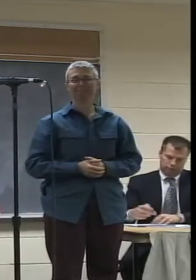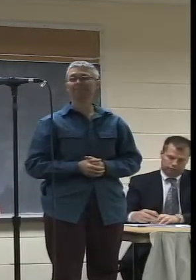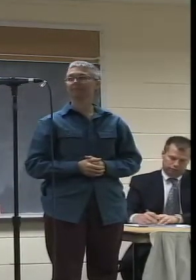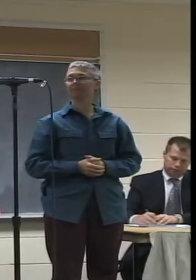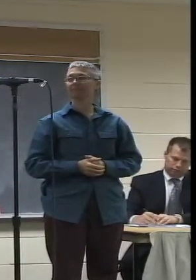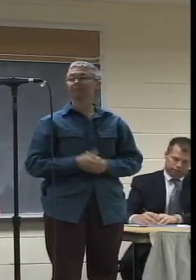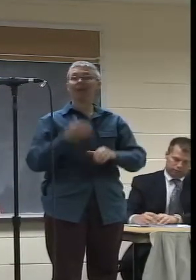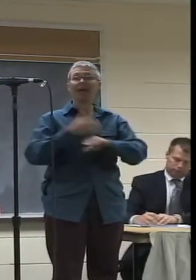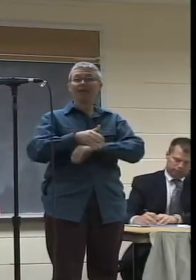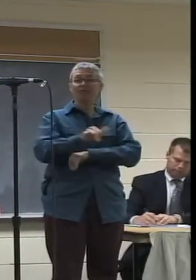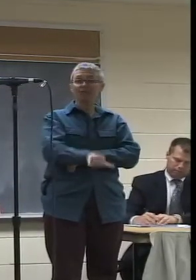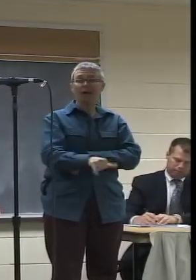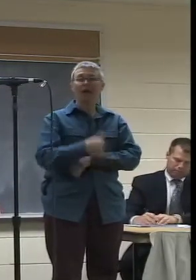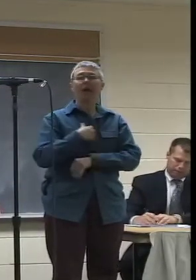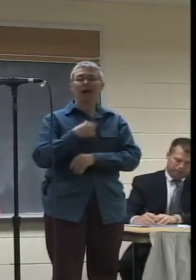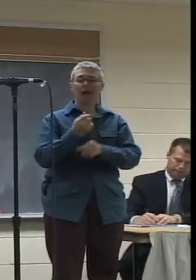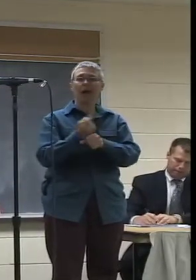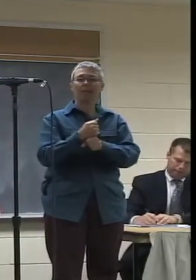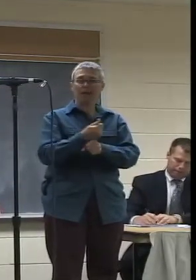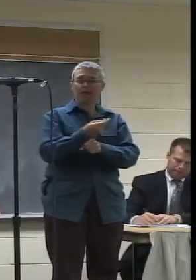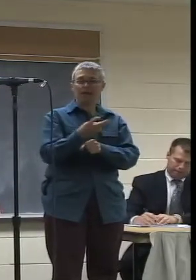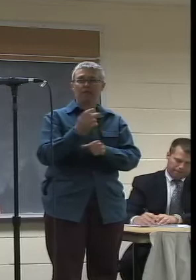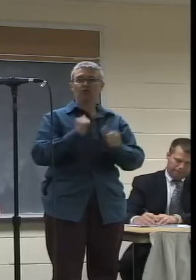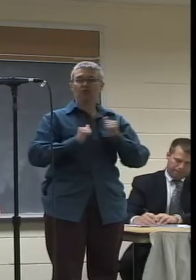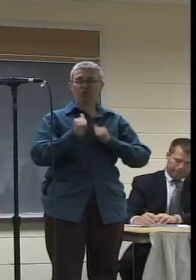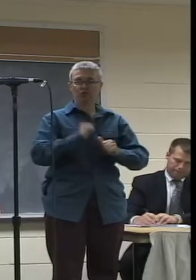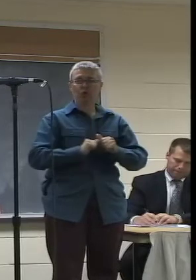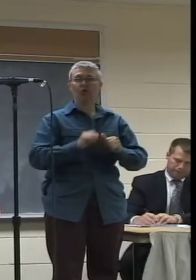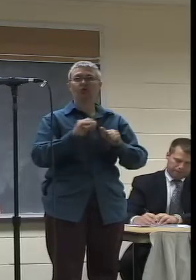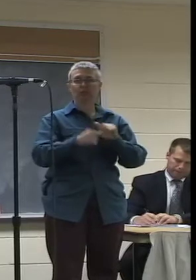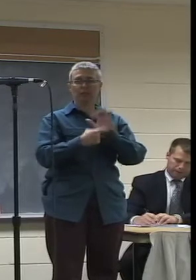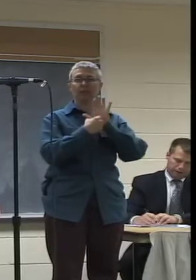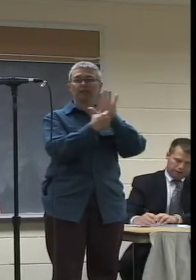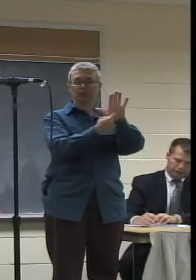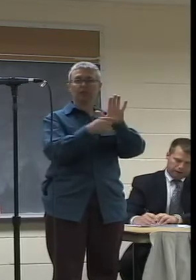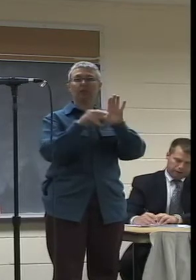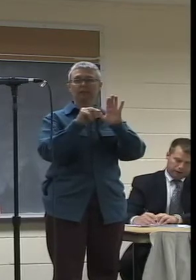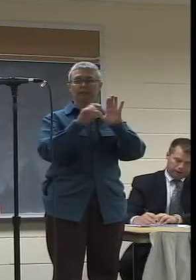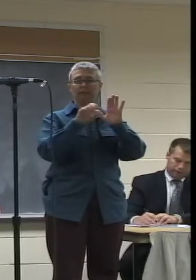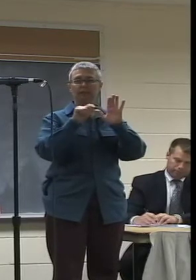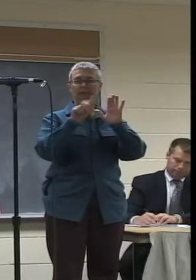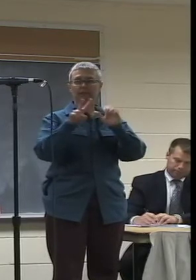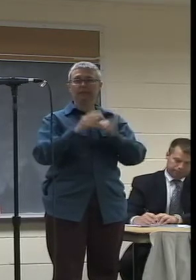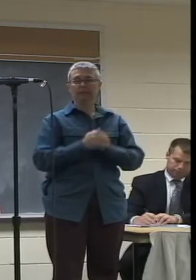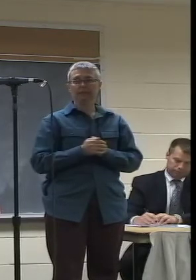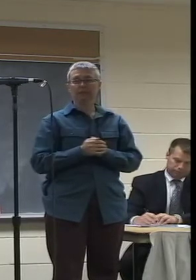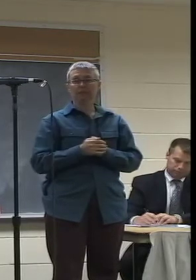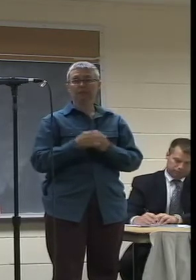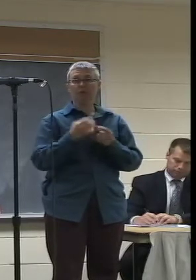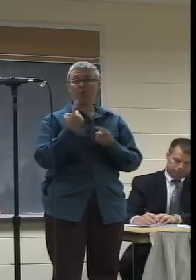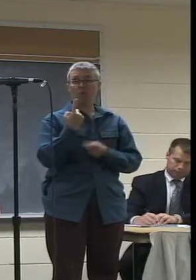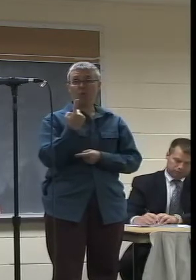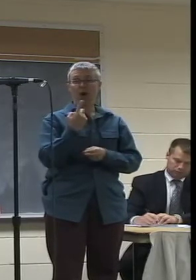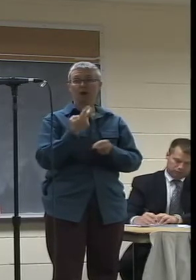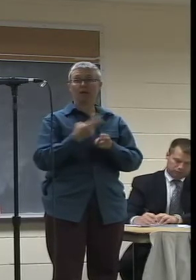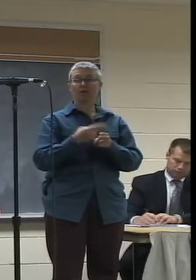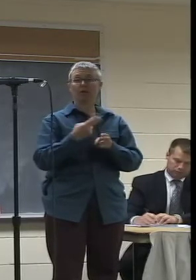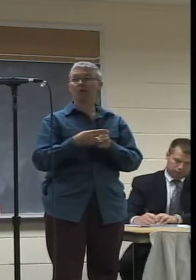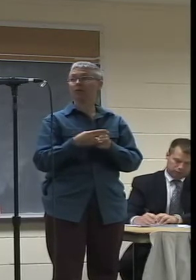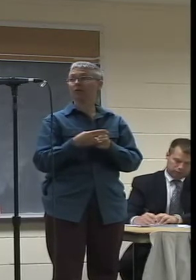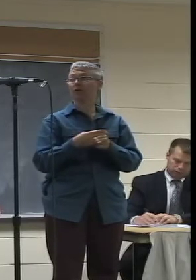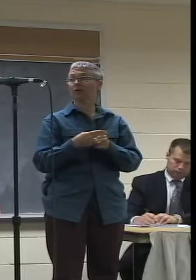Since then, I've produced a few shows that have been broadcast on NCTV. One of these is